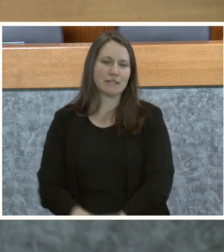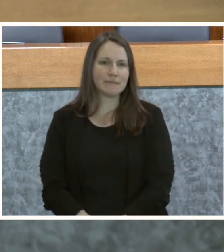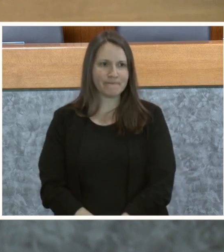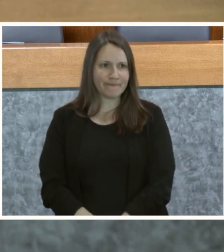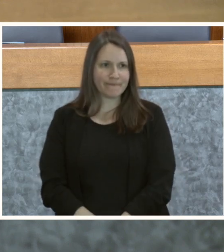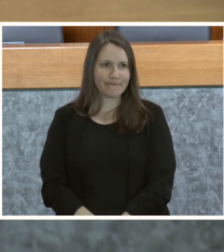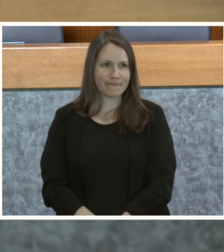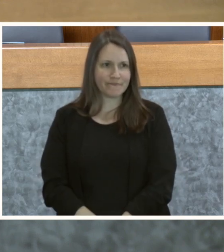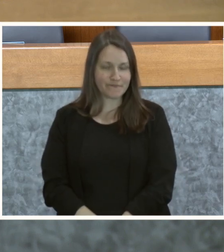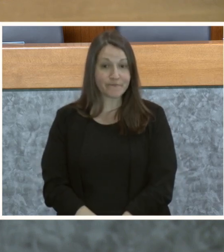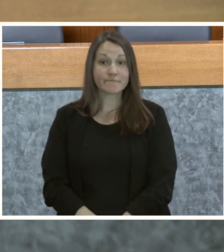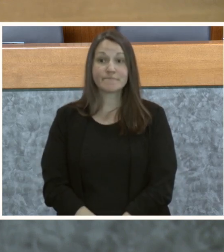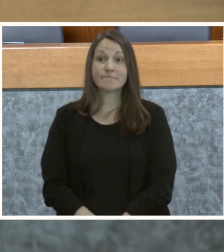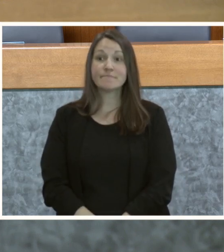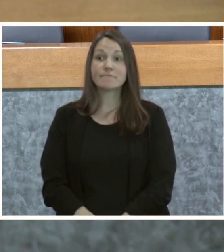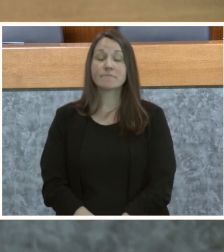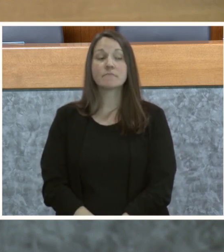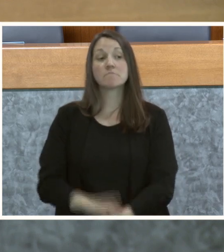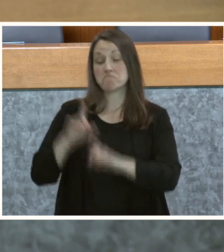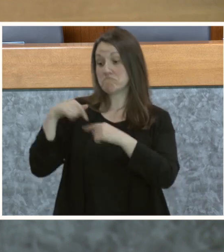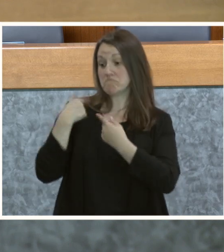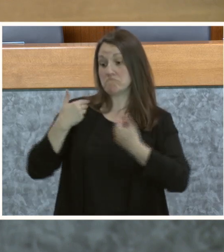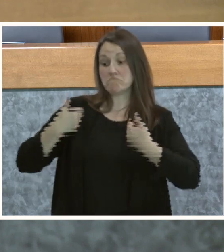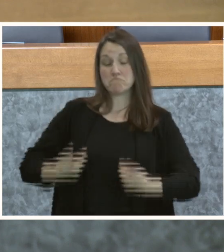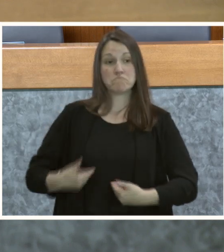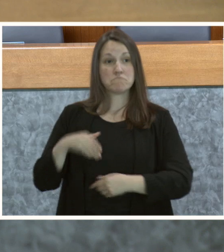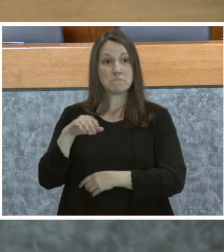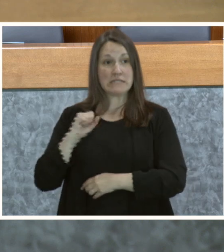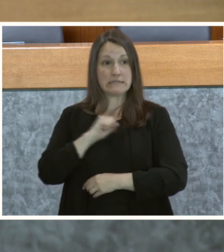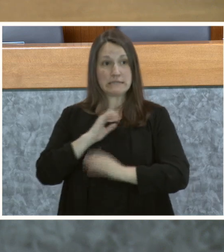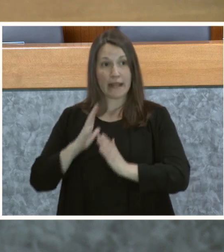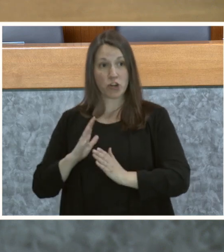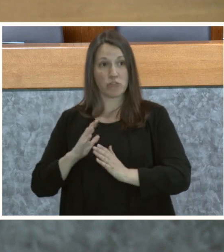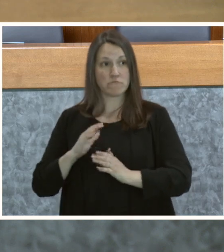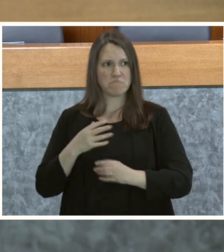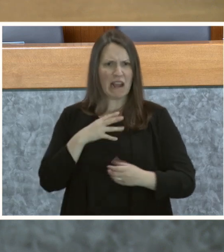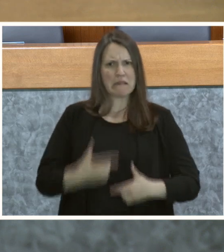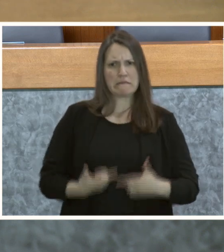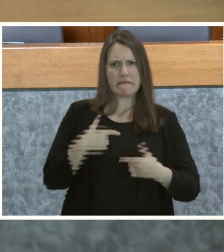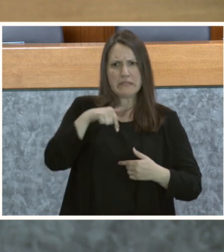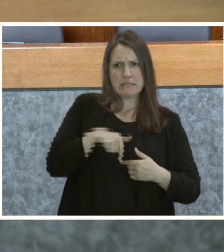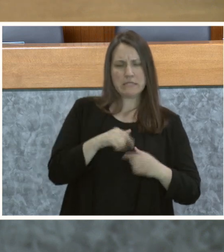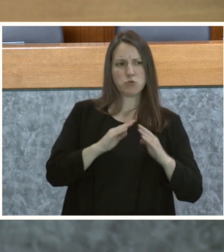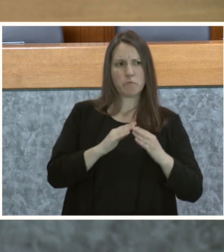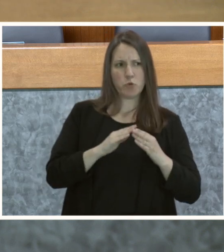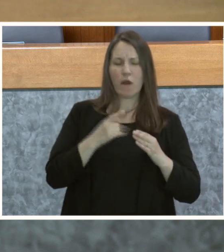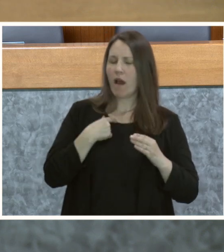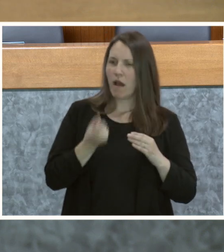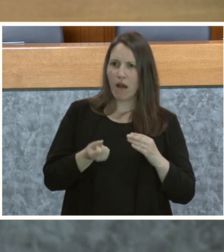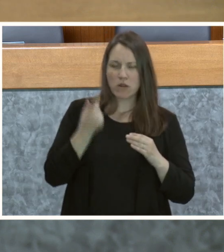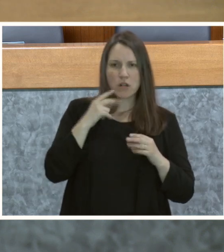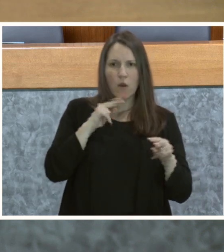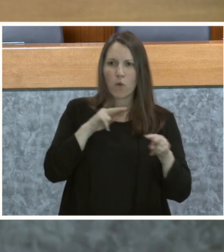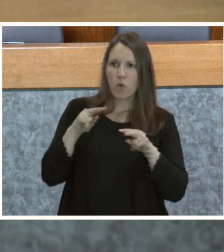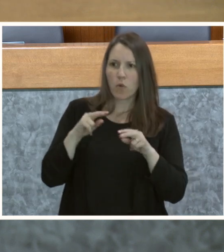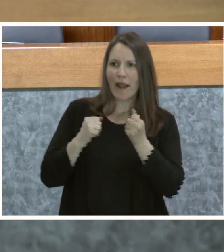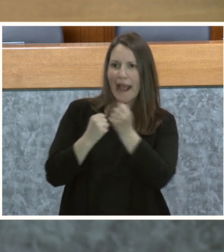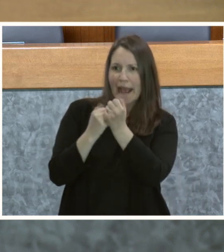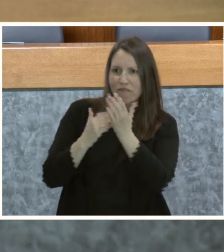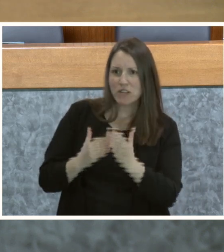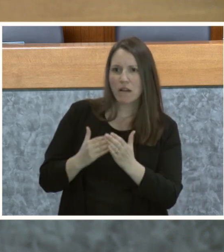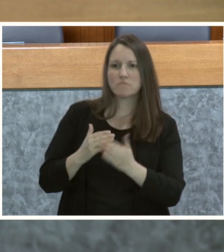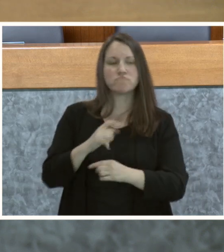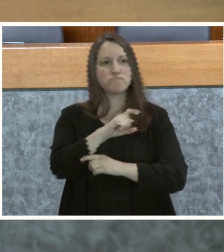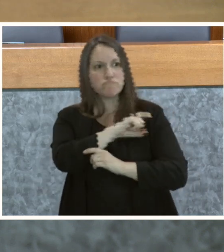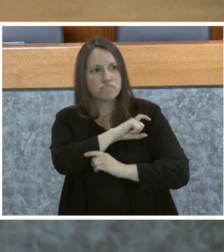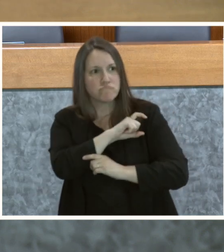week. In my work as a state senator and member of the community, I know firsthand the hard work that advocates, law